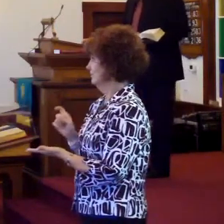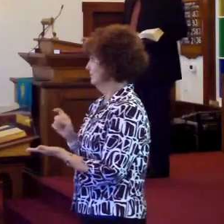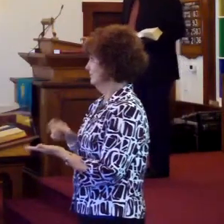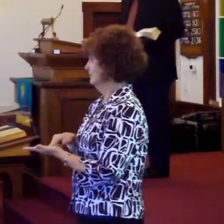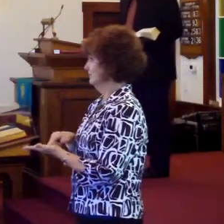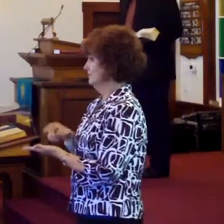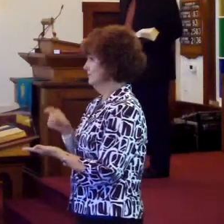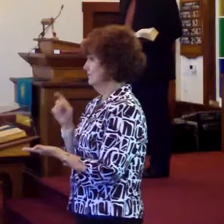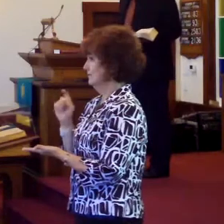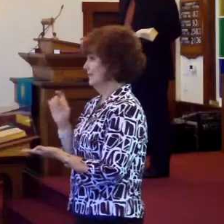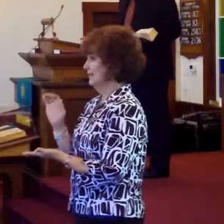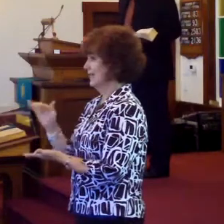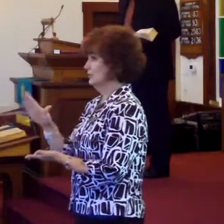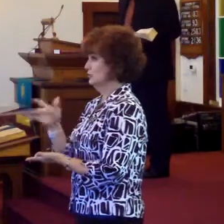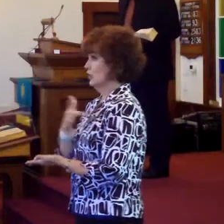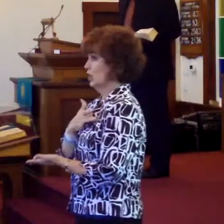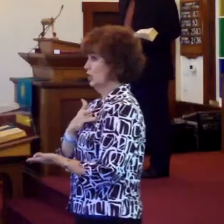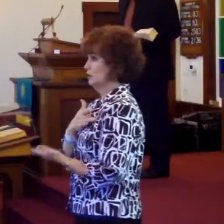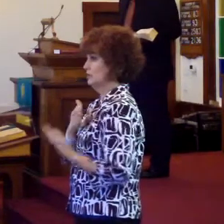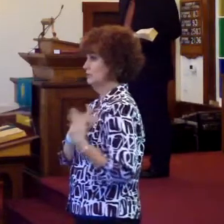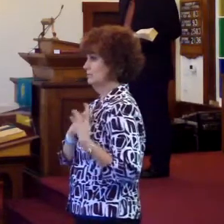He said, that's your heart.